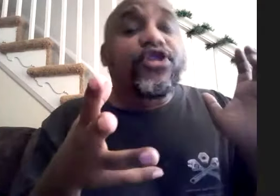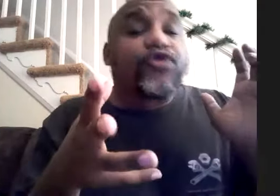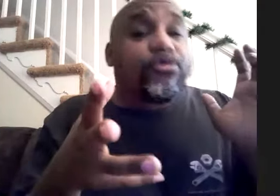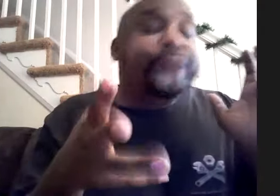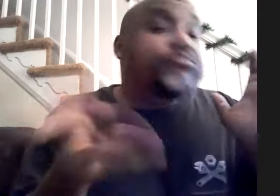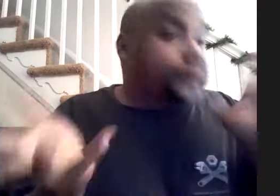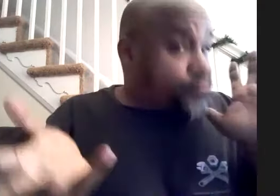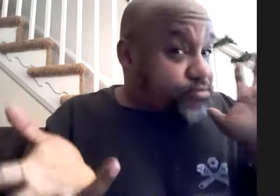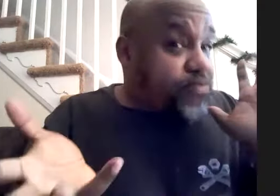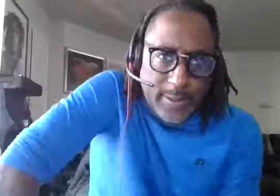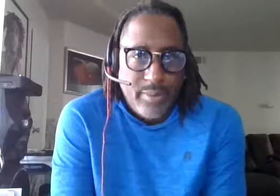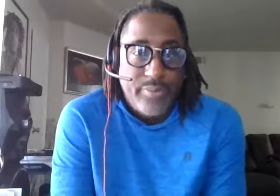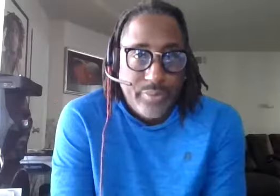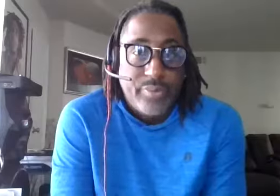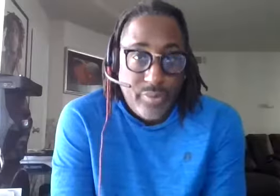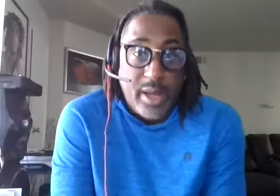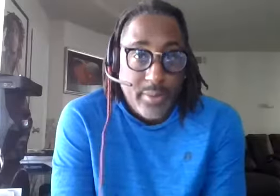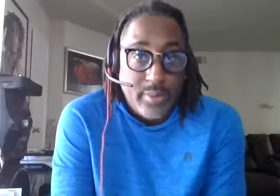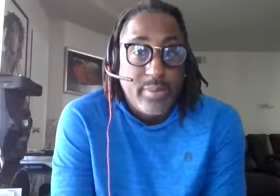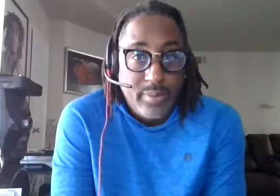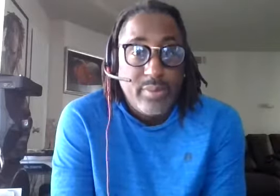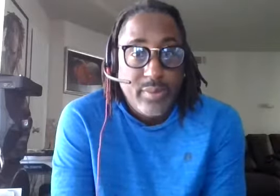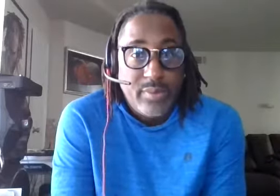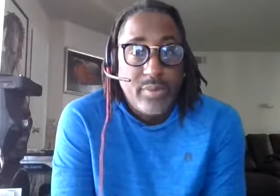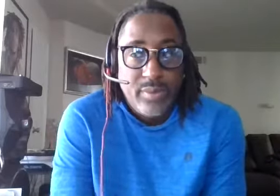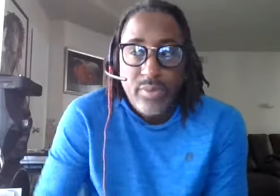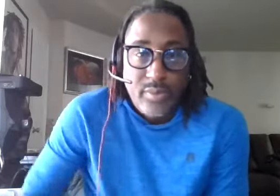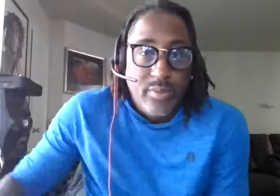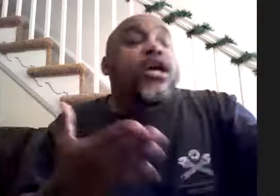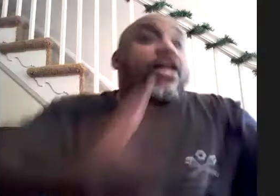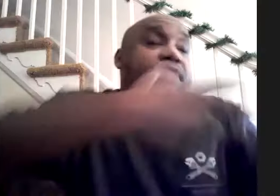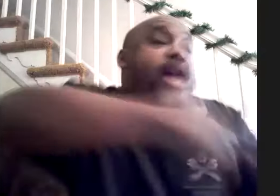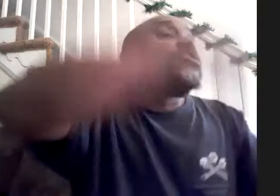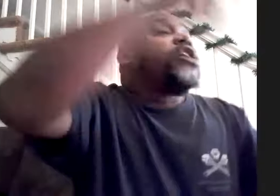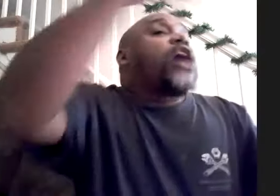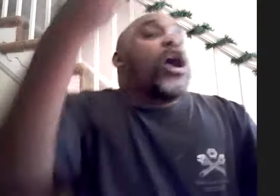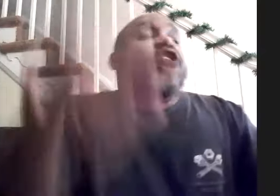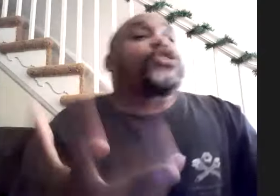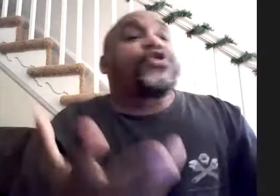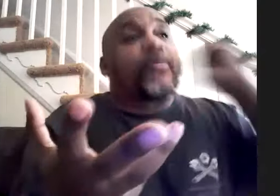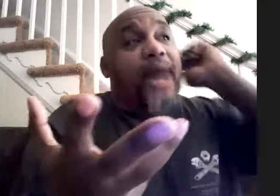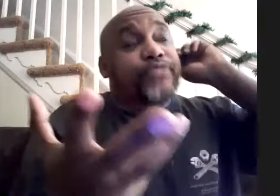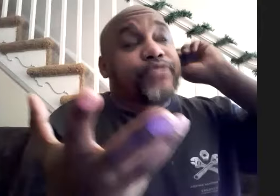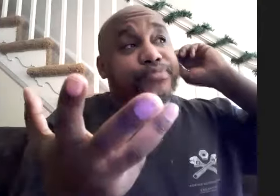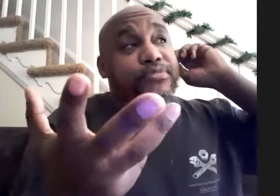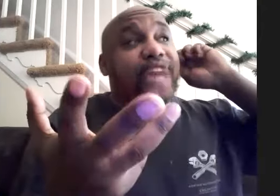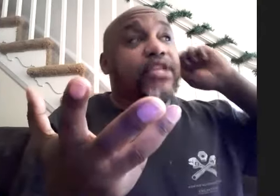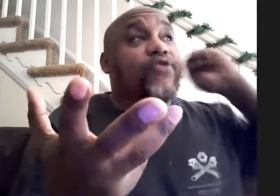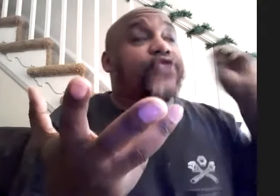room my cruise version it's timing lee's doing the same thing and then i also thought about david lee roth's